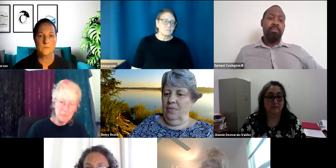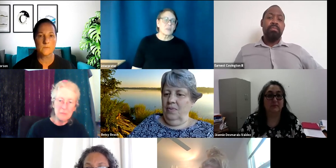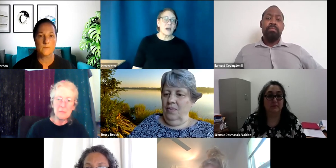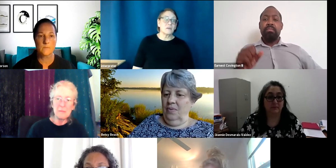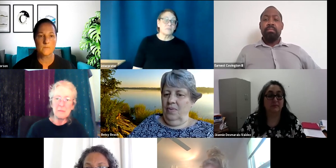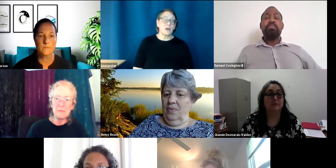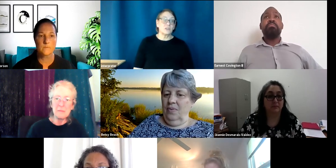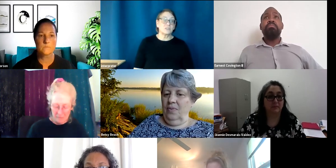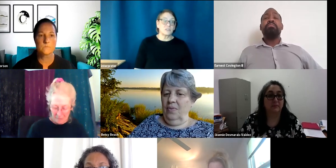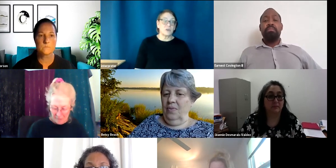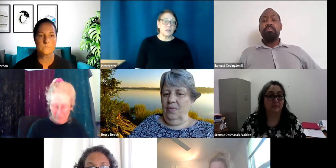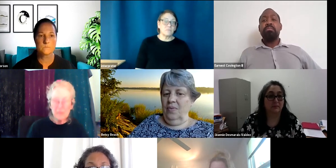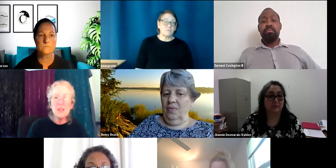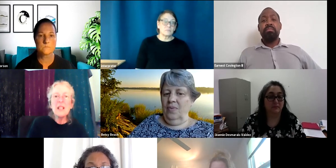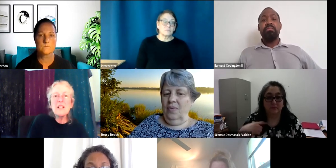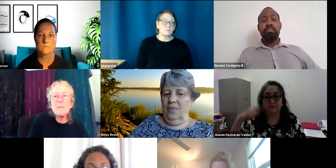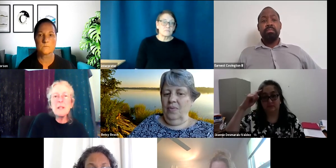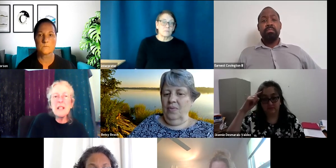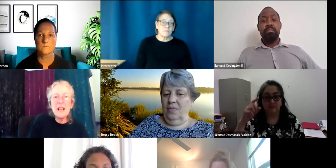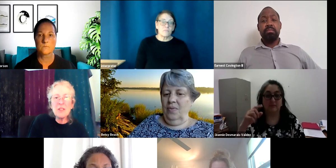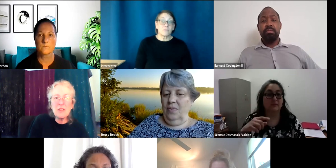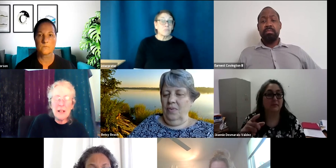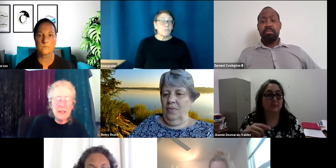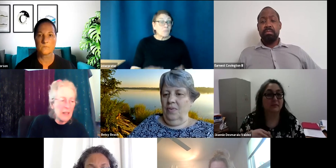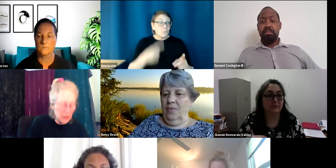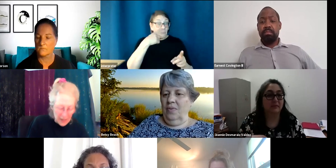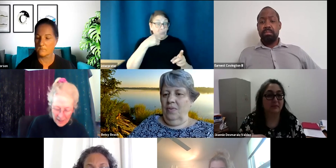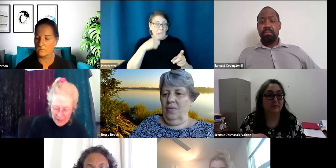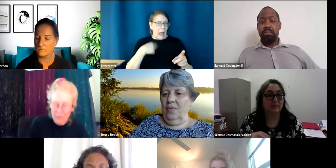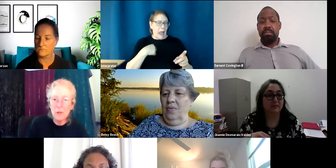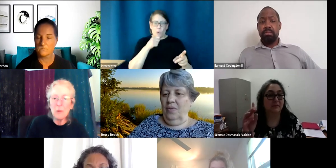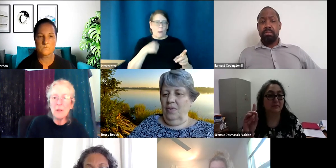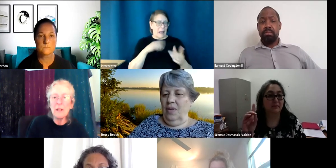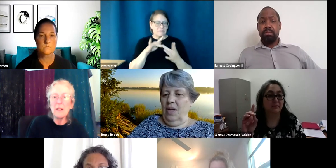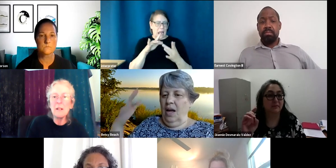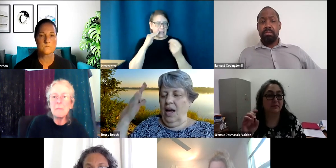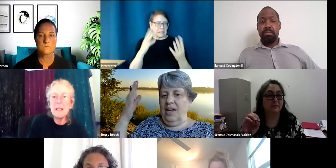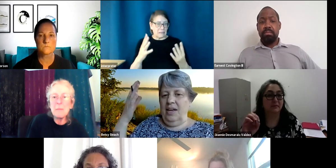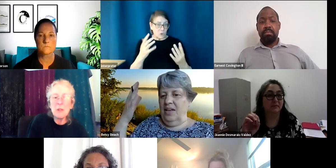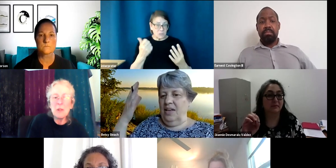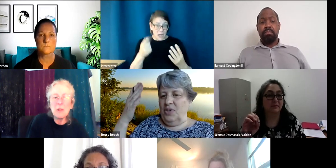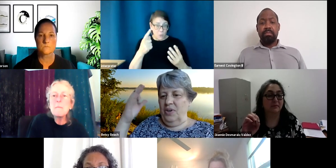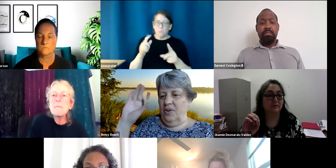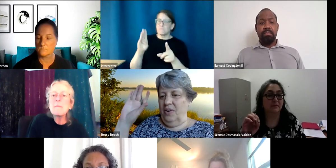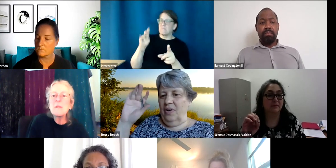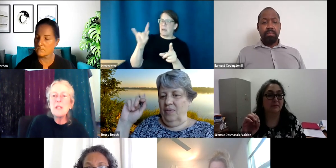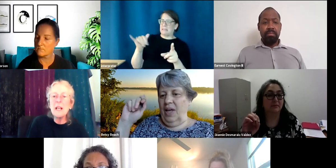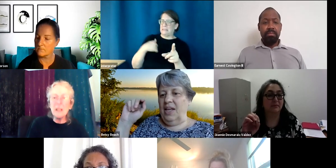Yeah, yeah. Ernest is agreeing. Can somebody ask her? I don't have her contact info or I can ask her. Yeah,